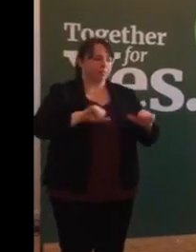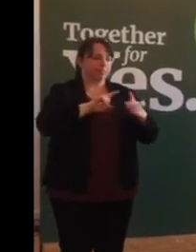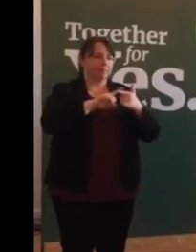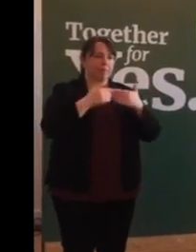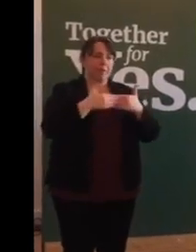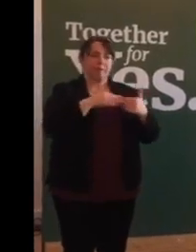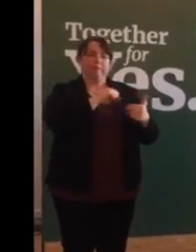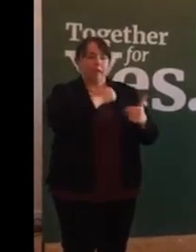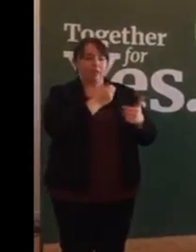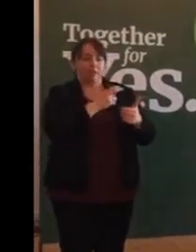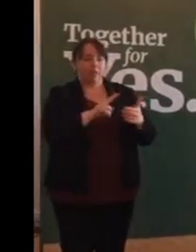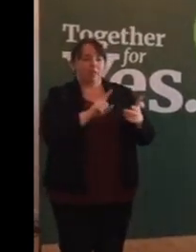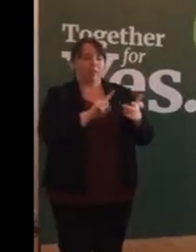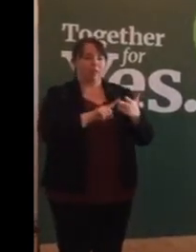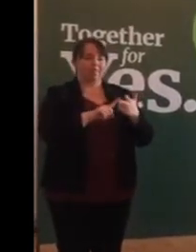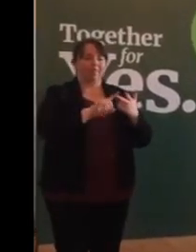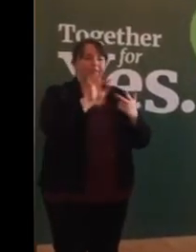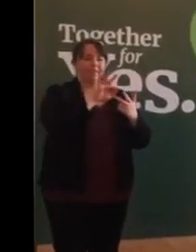and fetal anomaly.